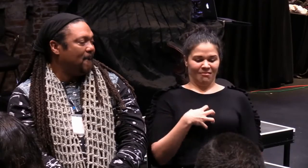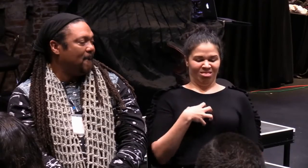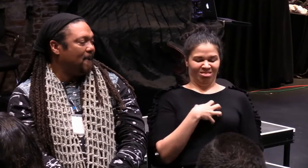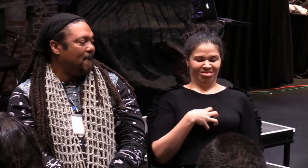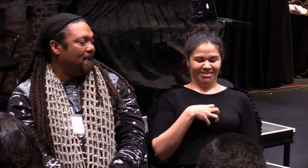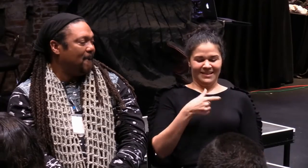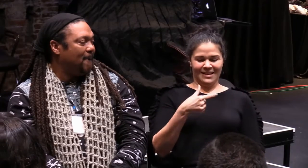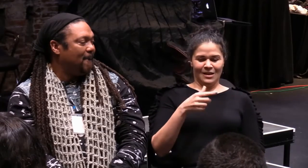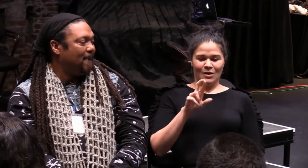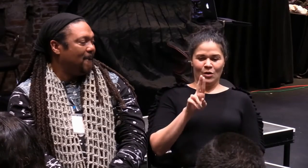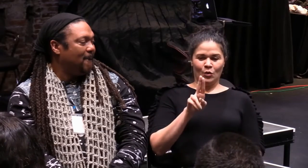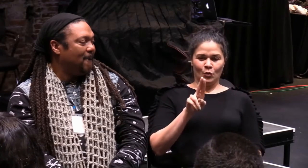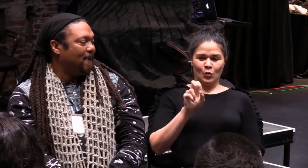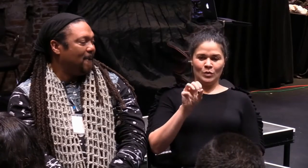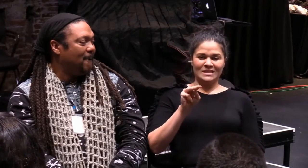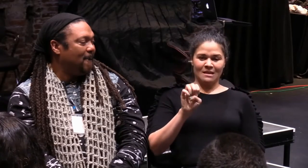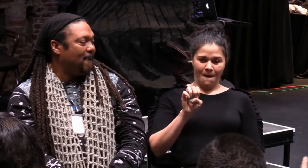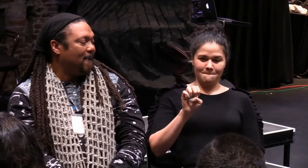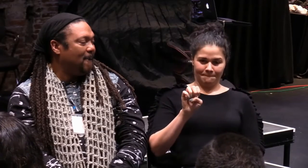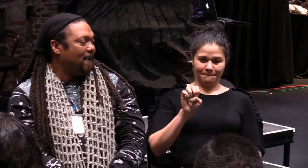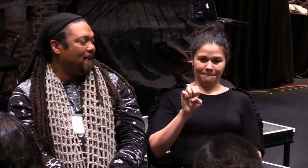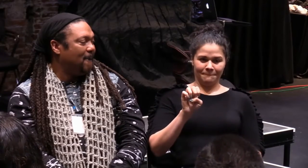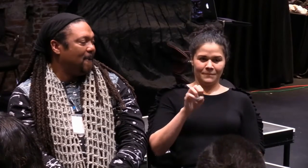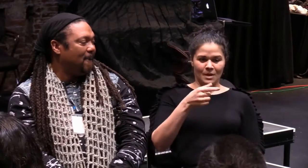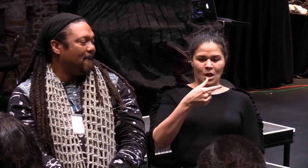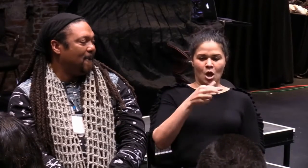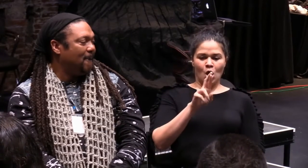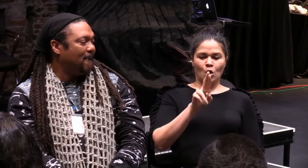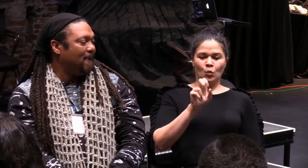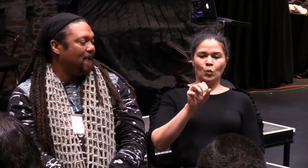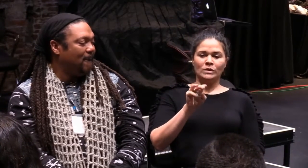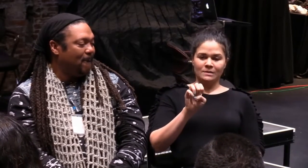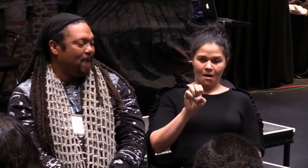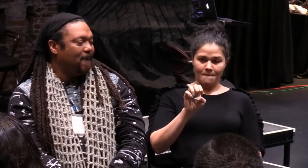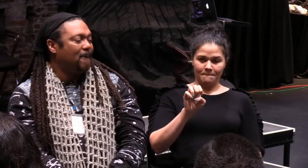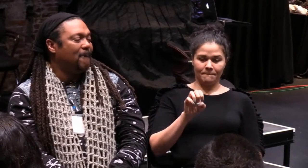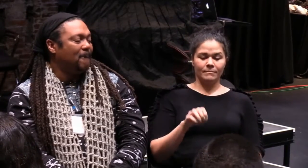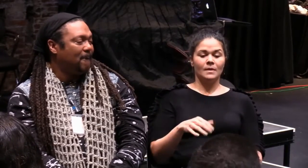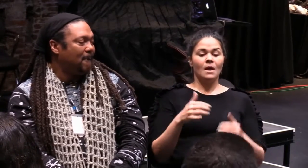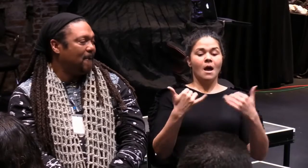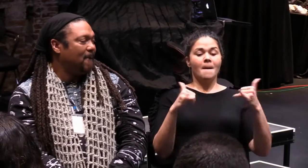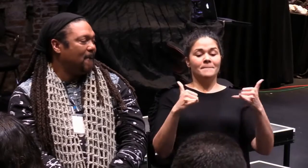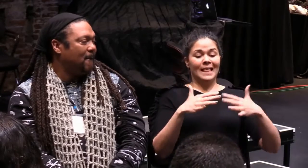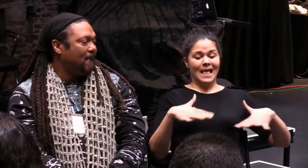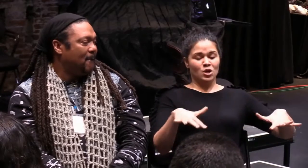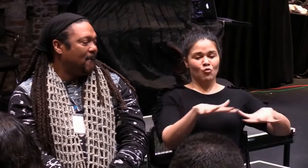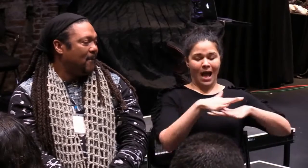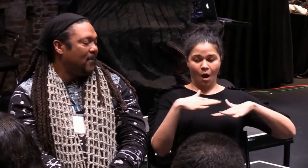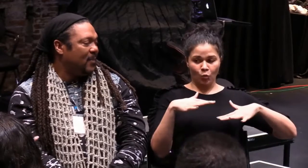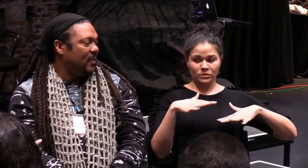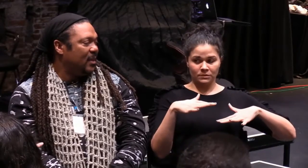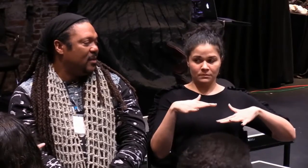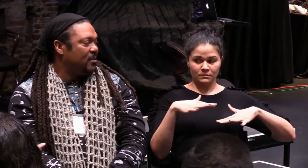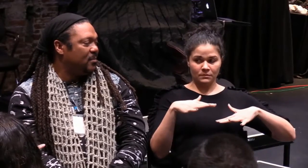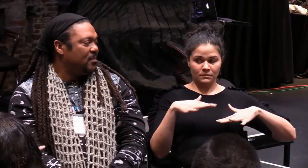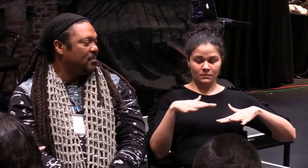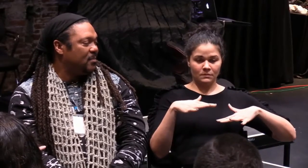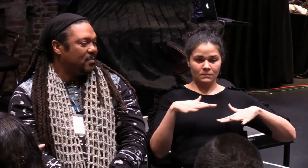put on a play called Gruesome. Just Gruesome. That was the name of the play.